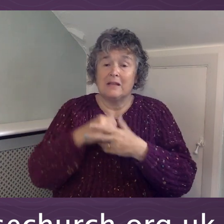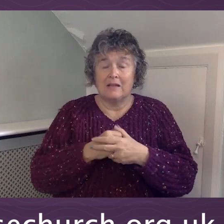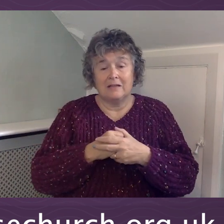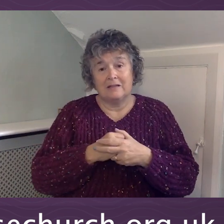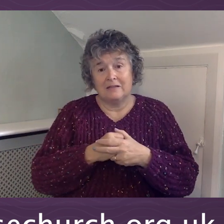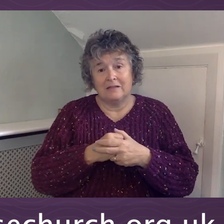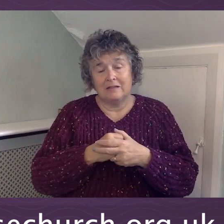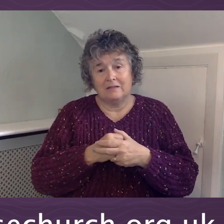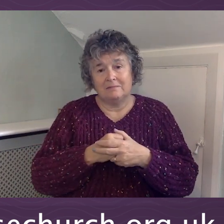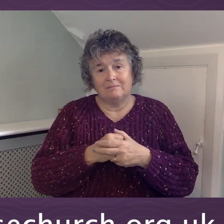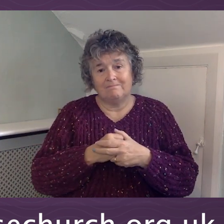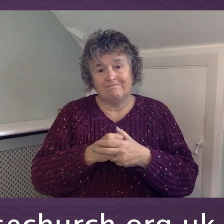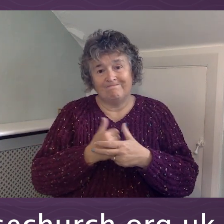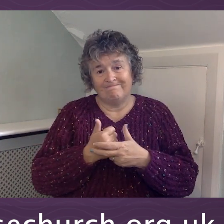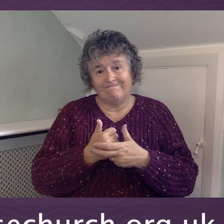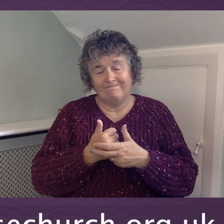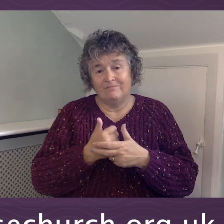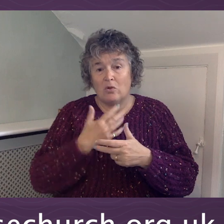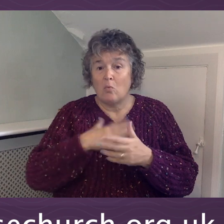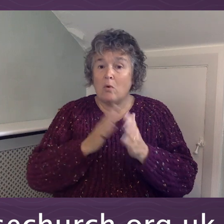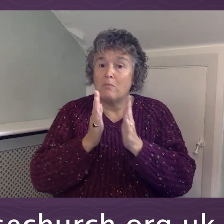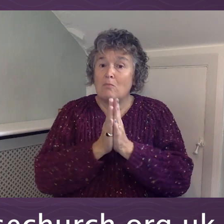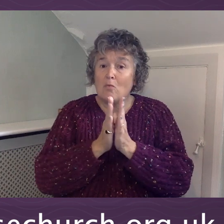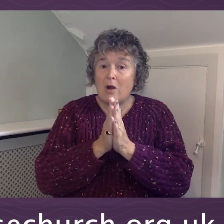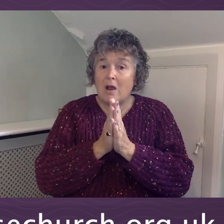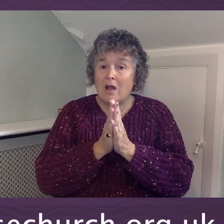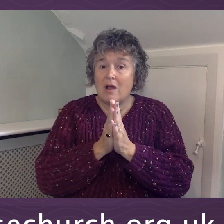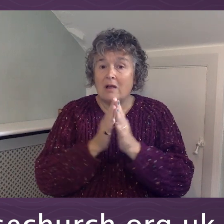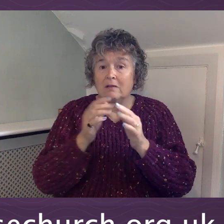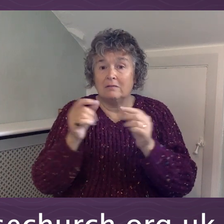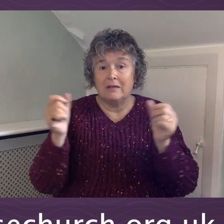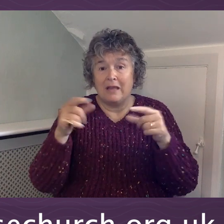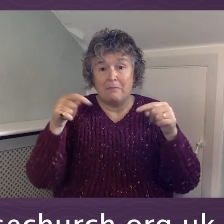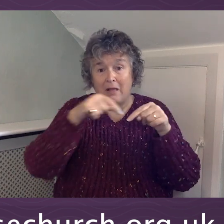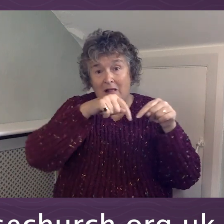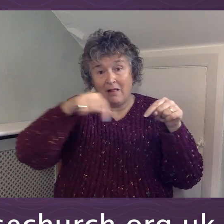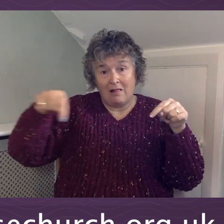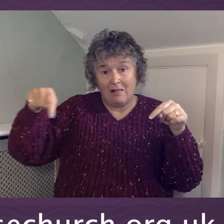I think I've said enough. Thank you.